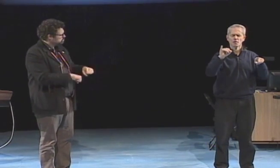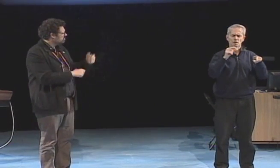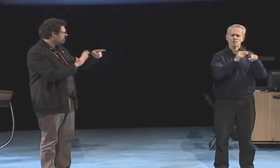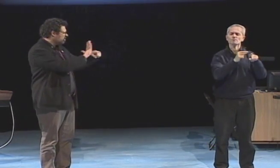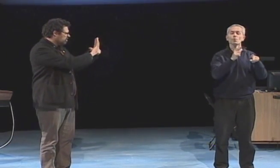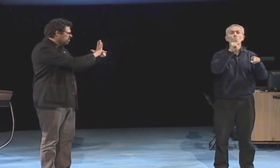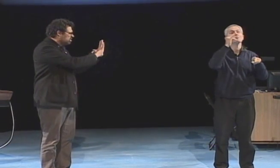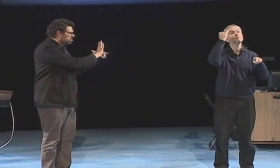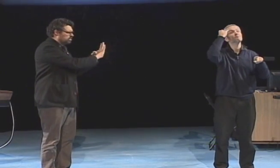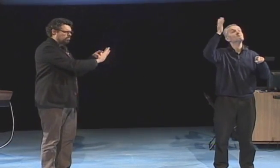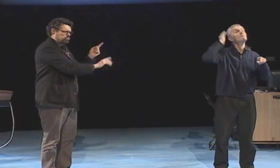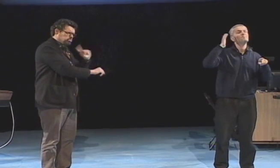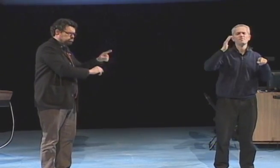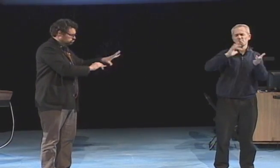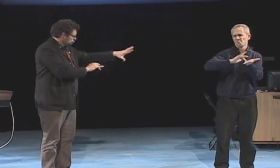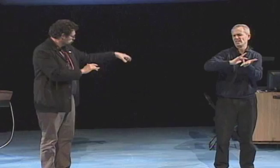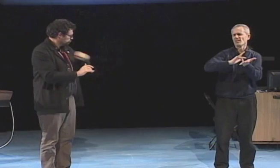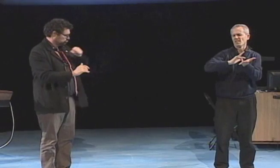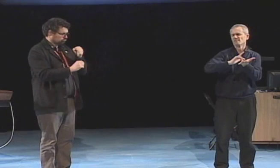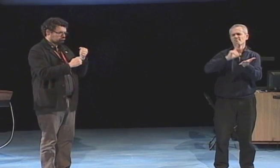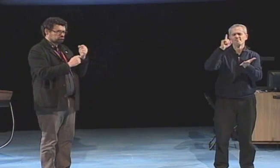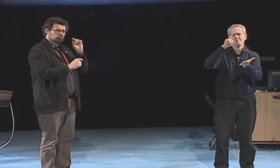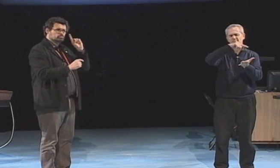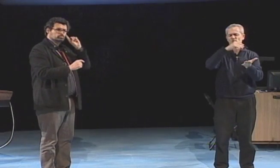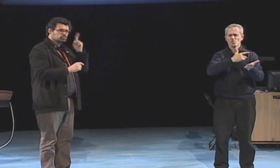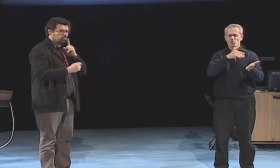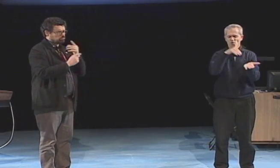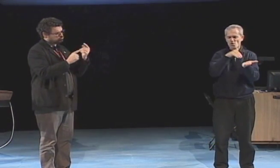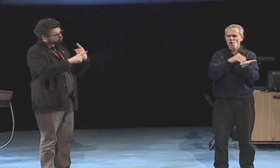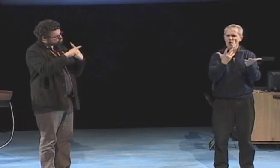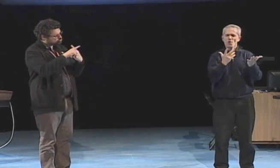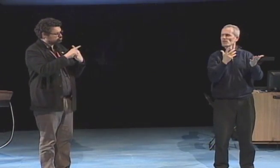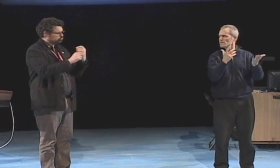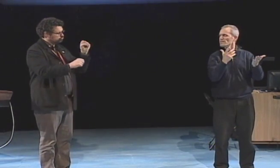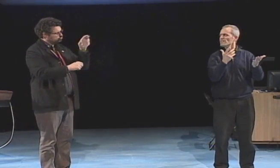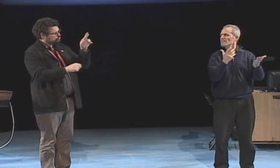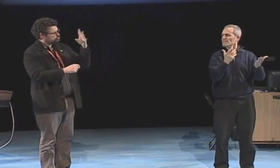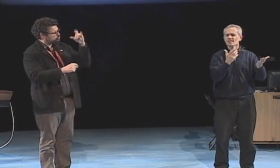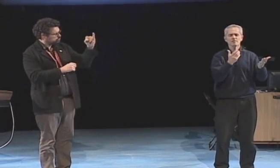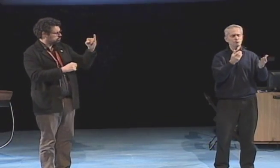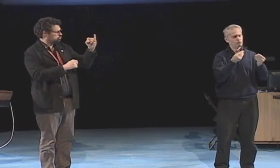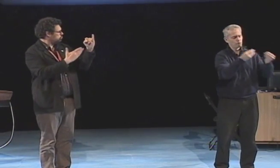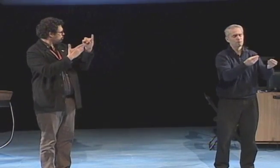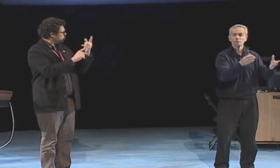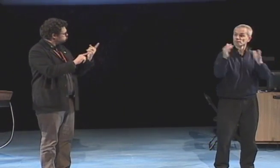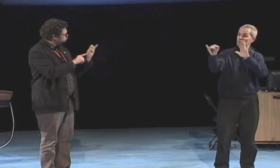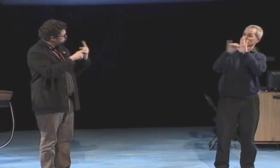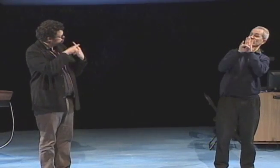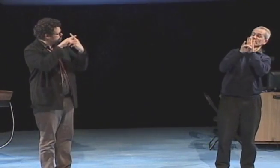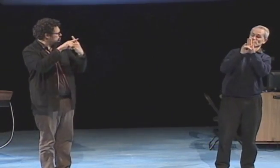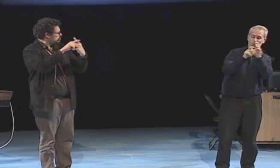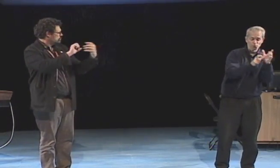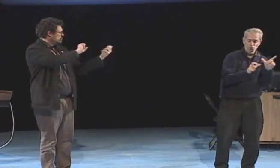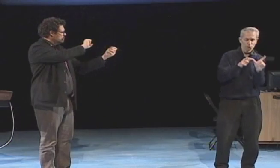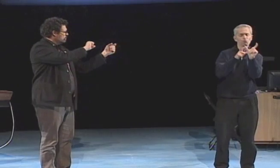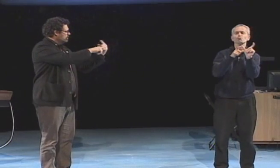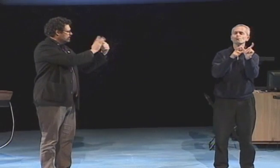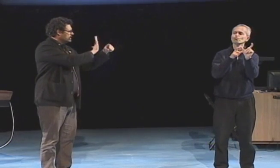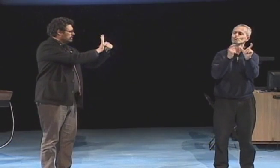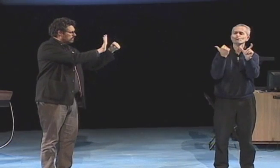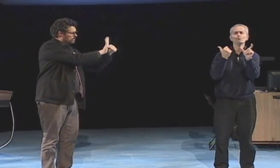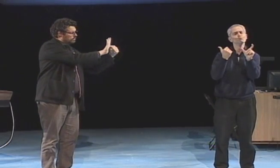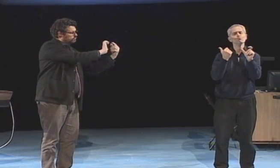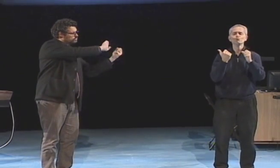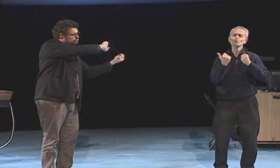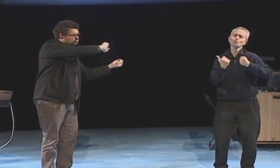I took that prefix surdi and I thought about how previously